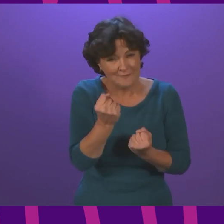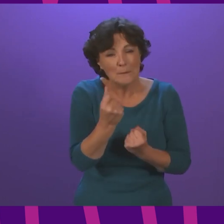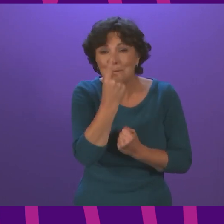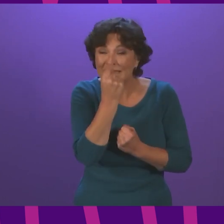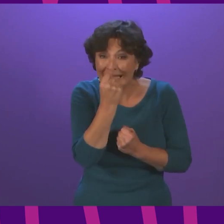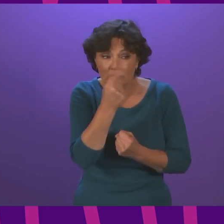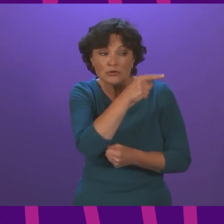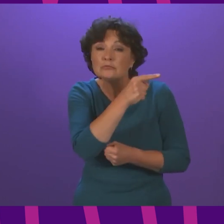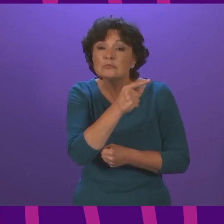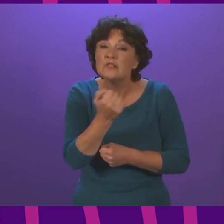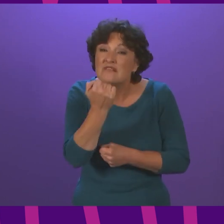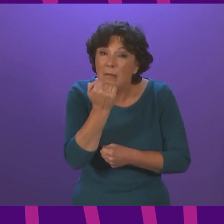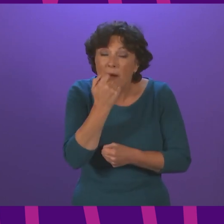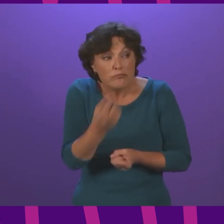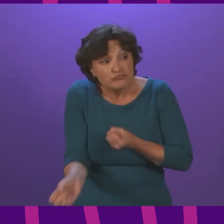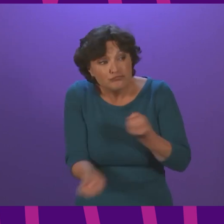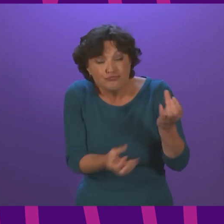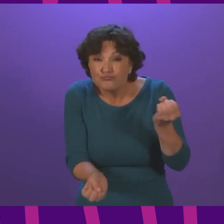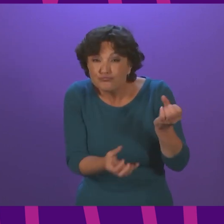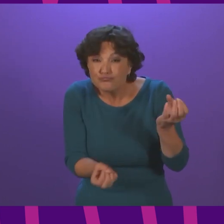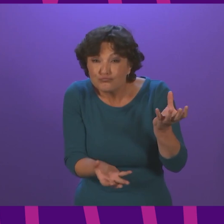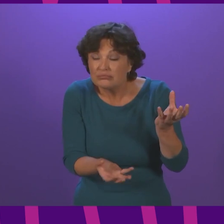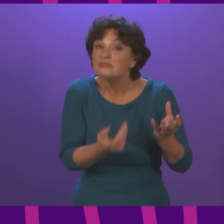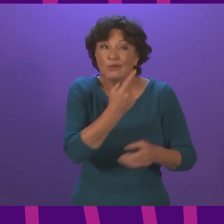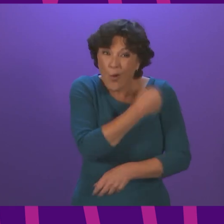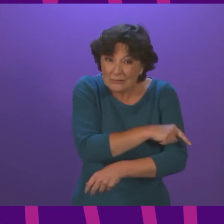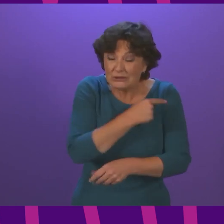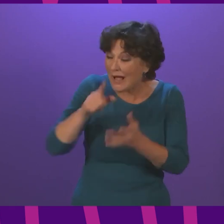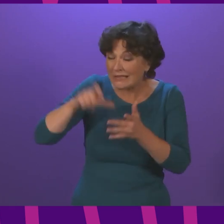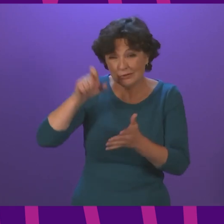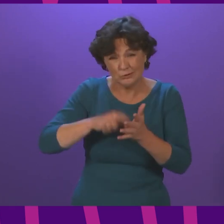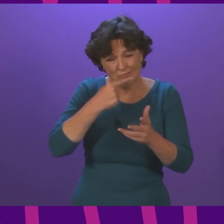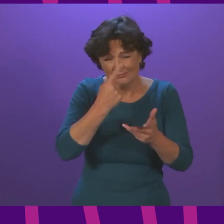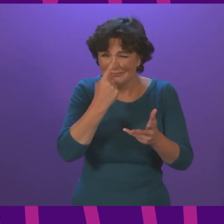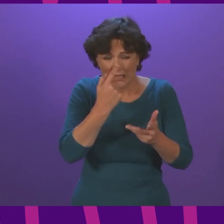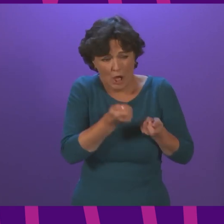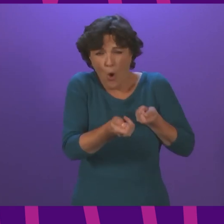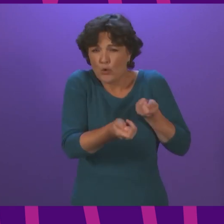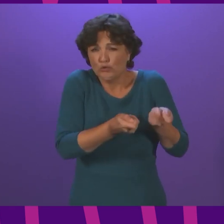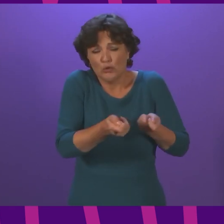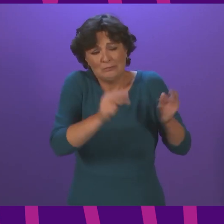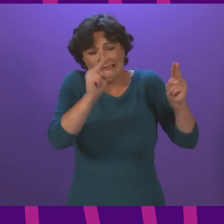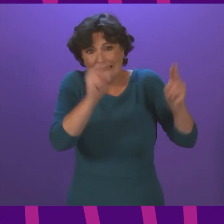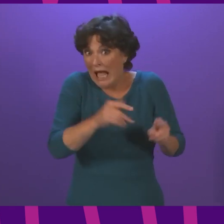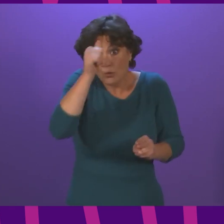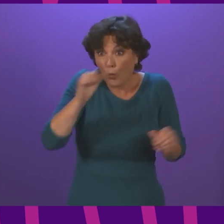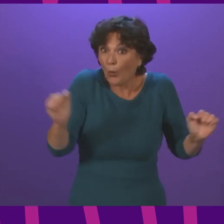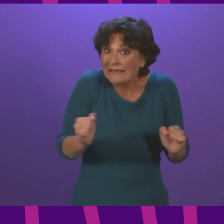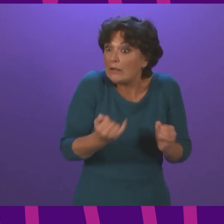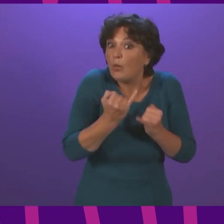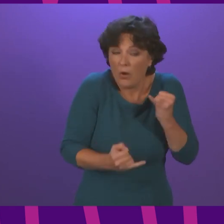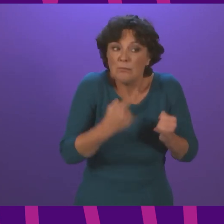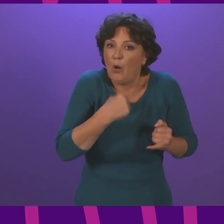the number of cases and the associated pressure on the NHS under control, even as winter conditions kick in.